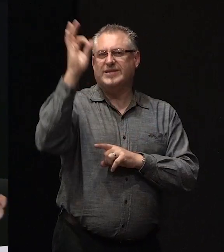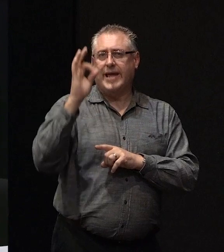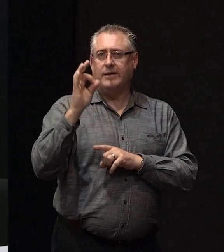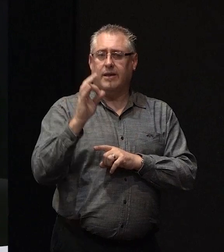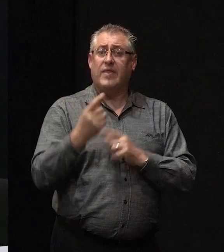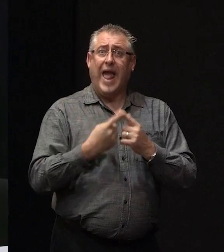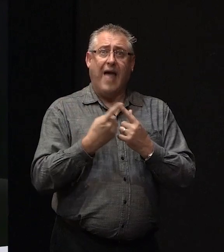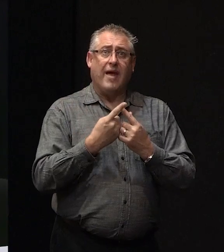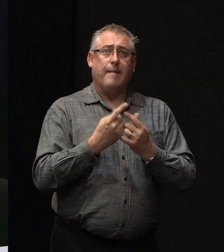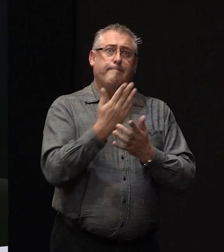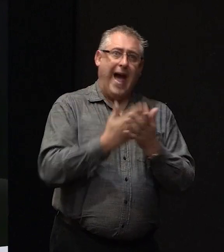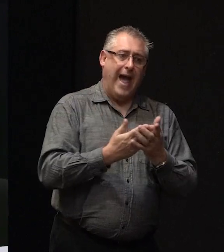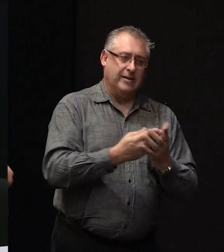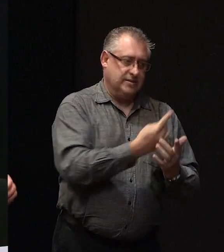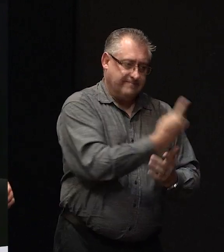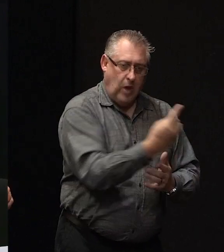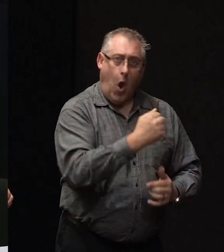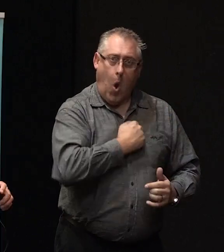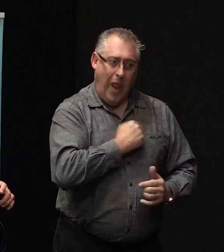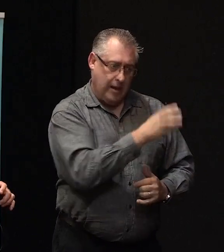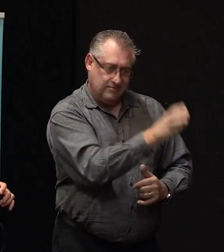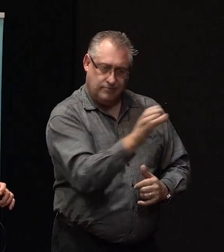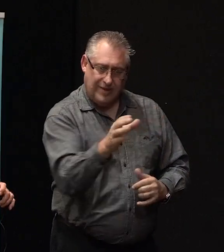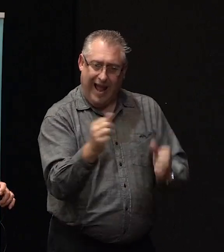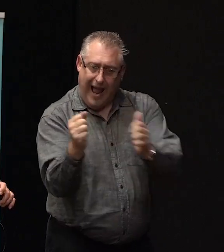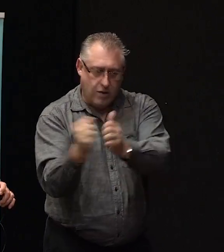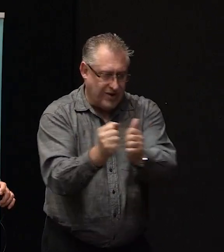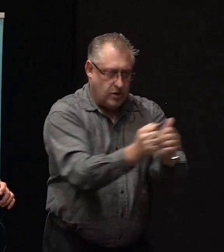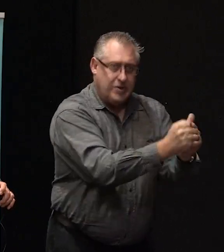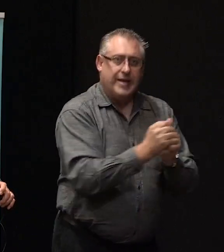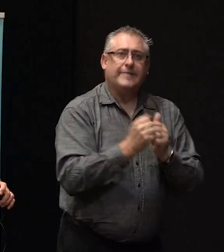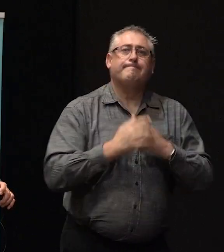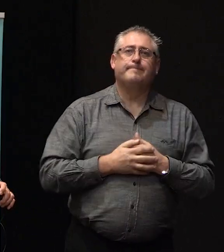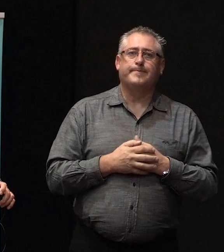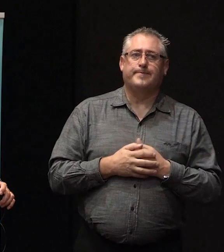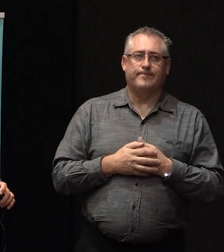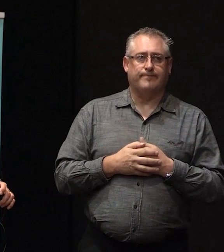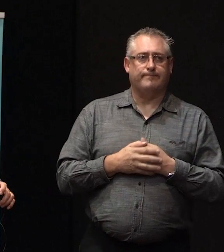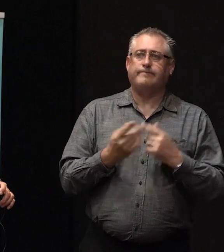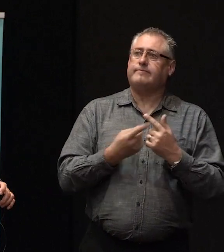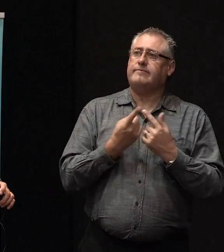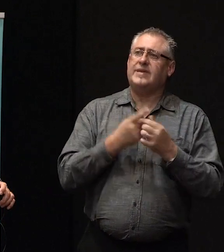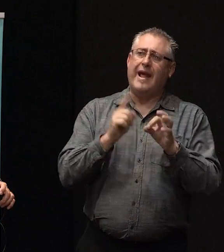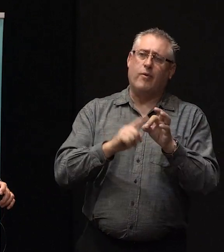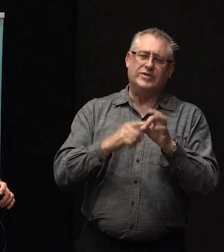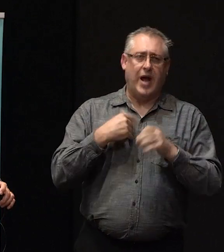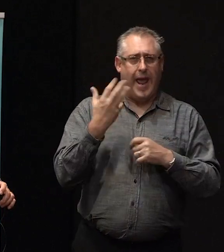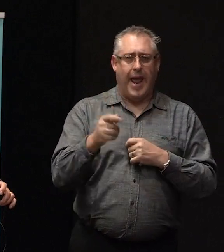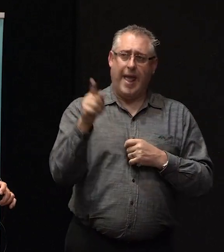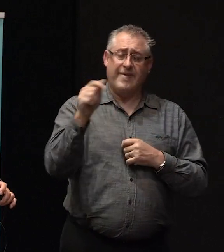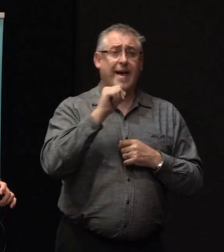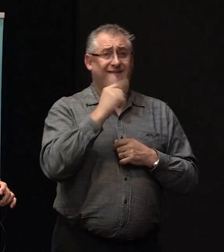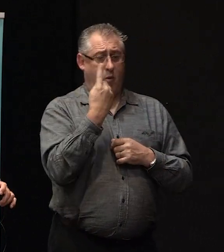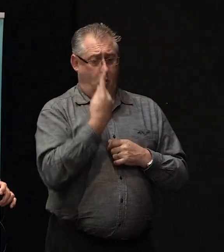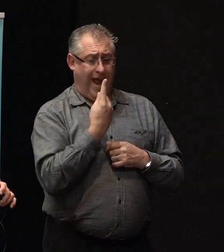part is getting all of the occupants to agree as to what the outcome is as well. So that brings me to another question I had, because if one of the